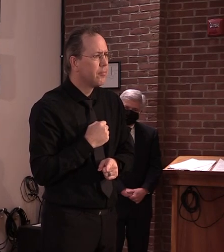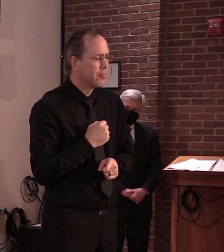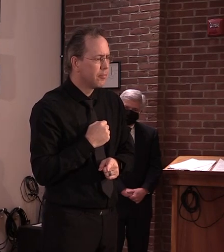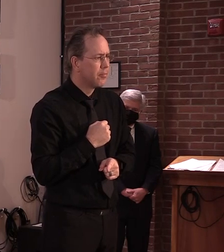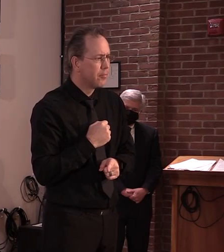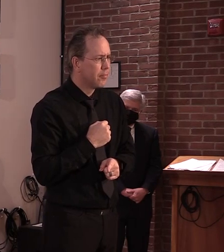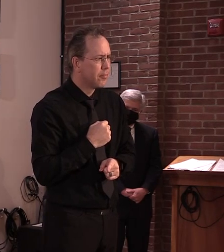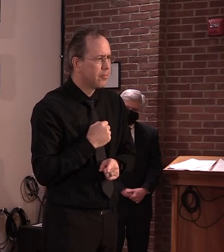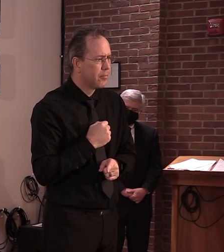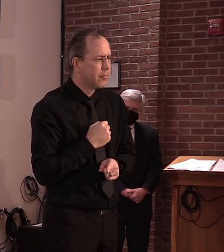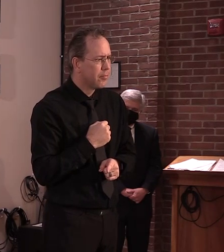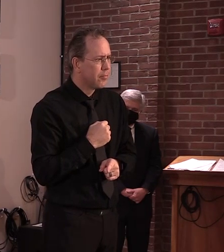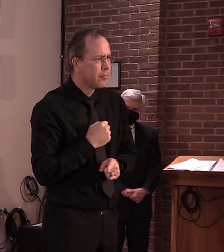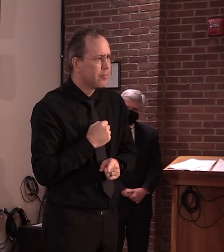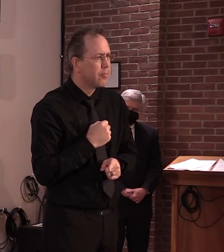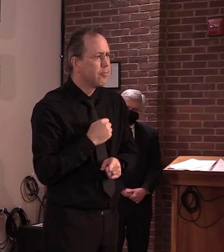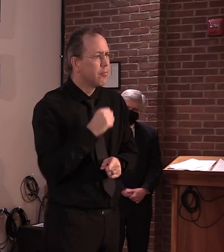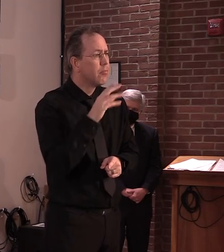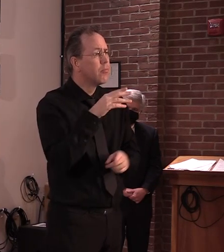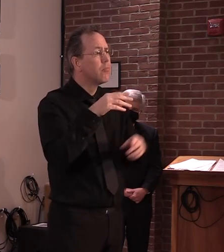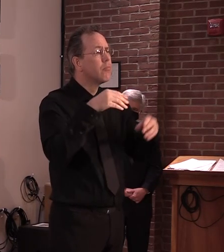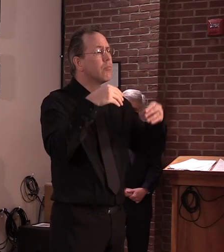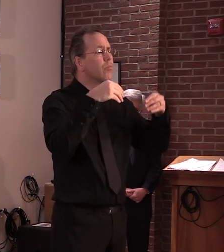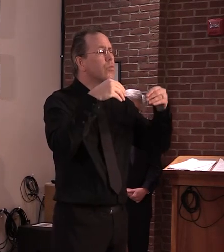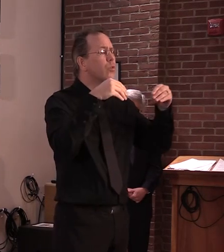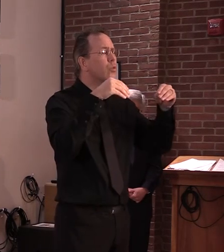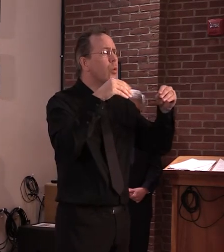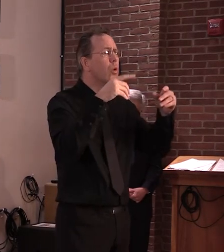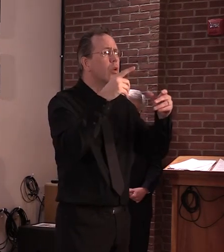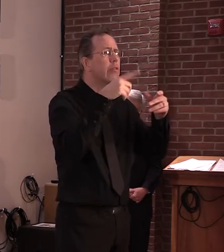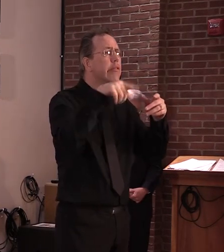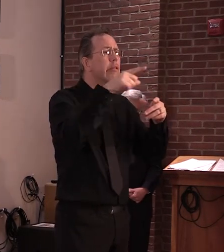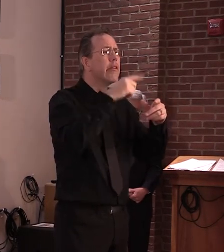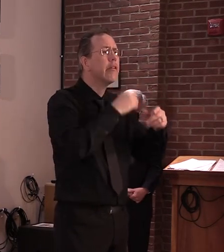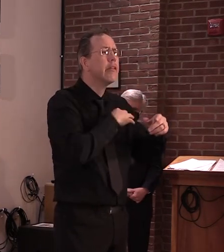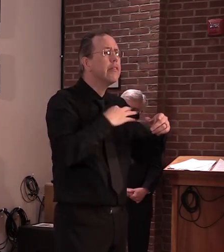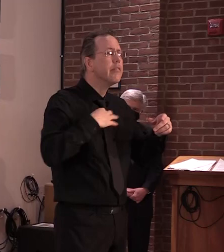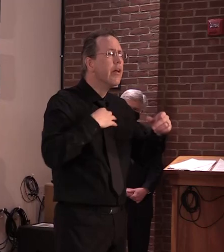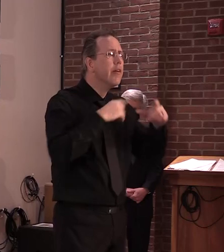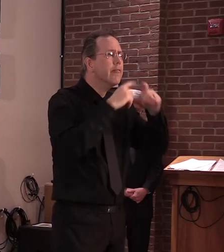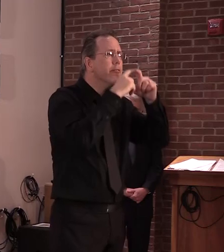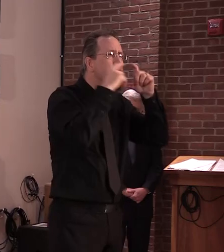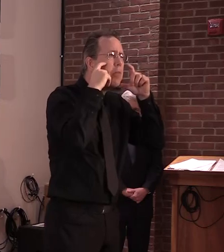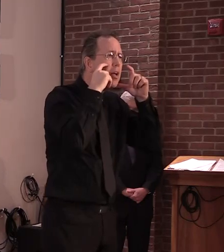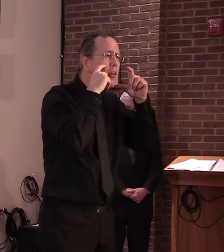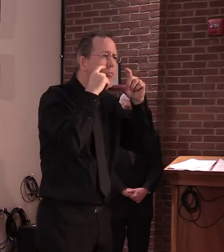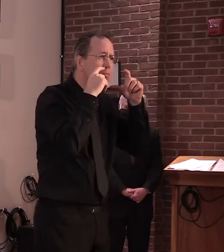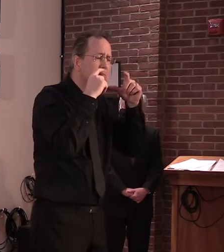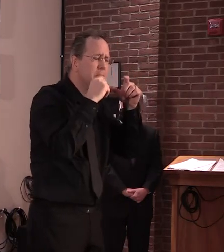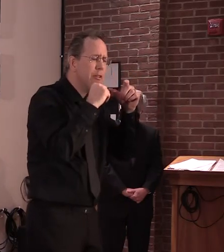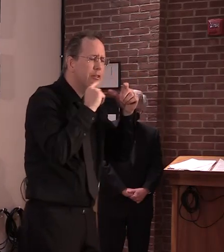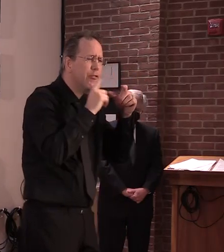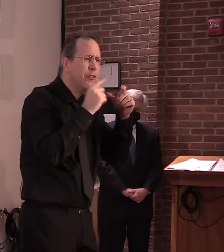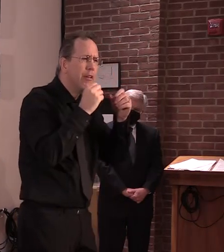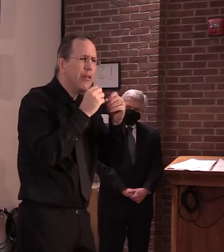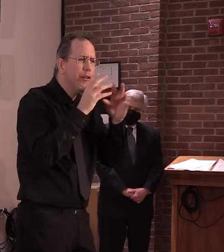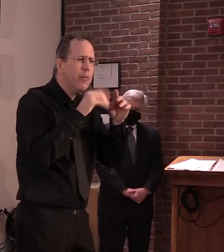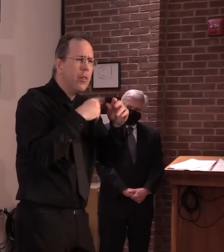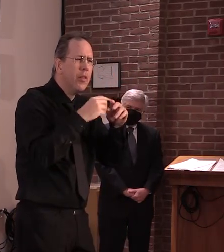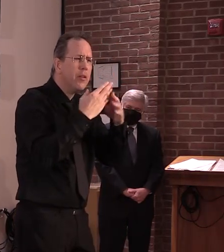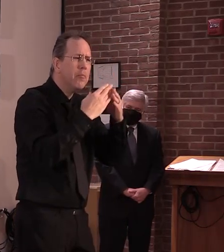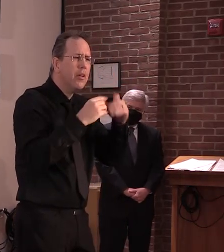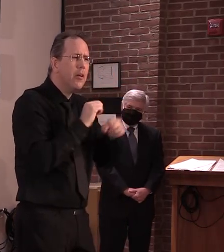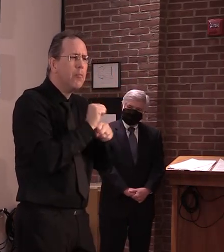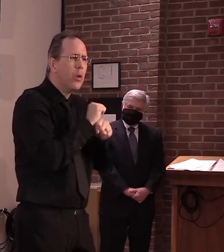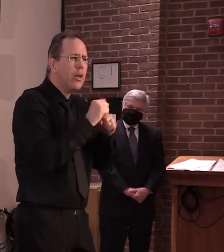required to wear masks but not customers? And I'm sorry if you just addressed this, but again, it was a little bit hard to hear you. Yeah, I'm not sure why. I don't know if others are having